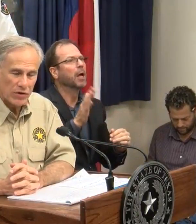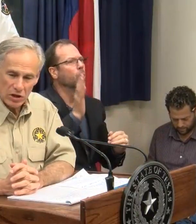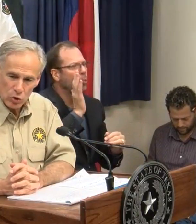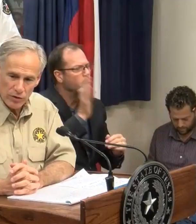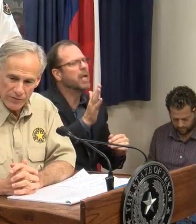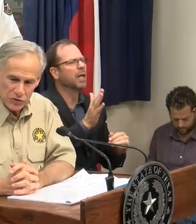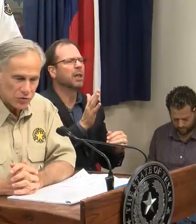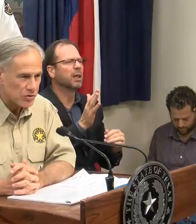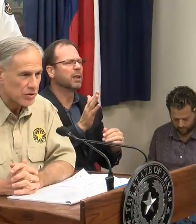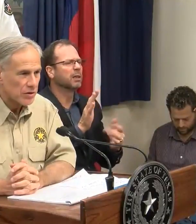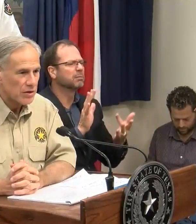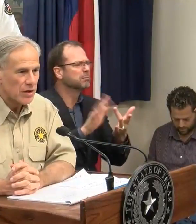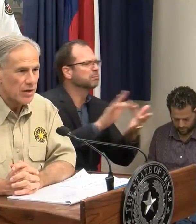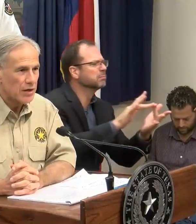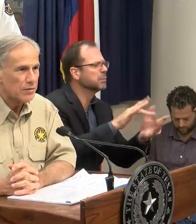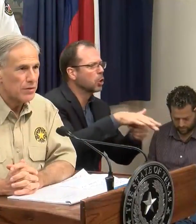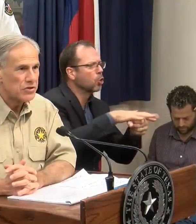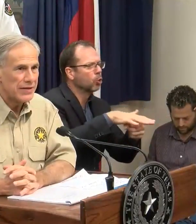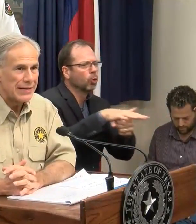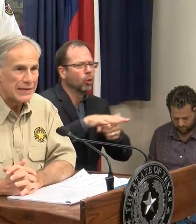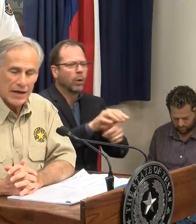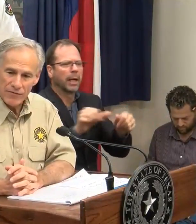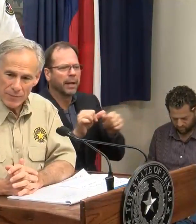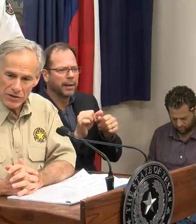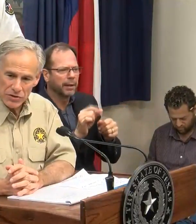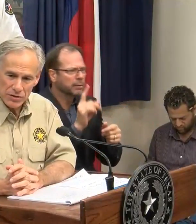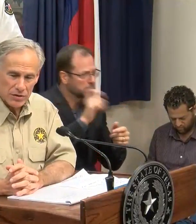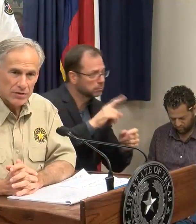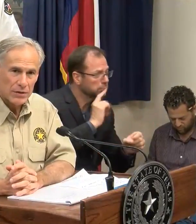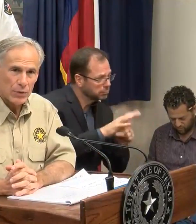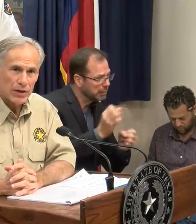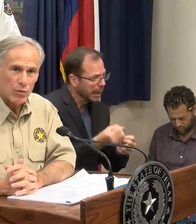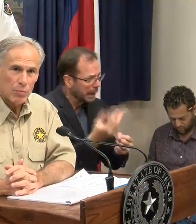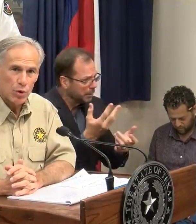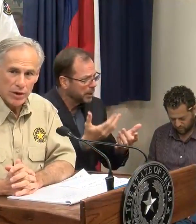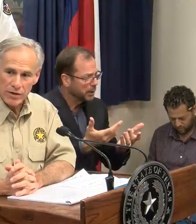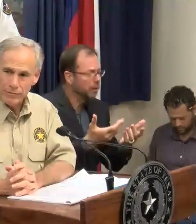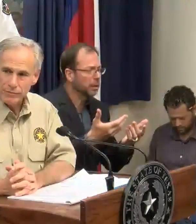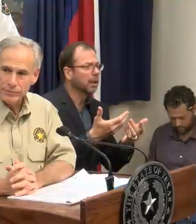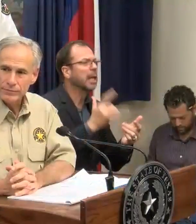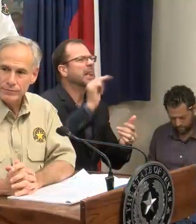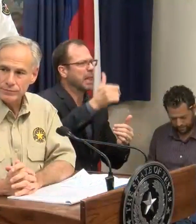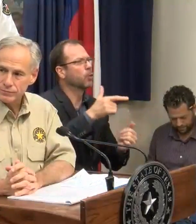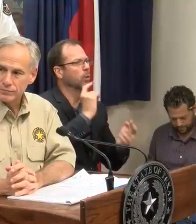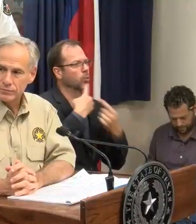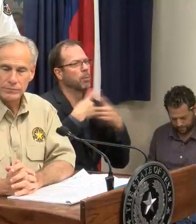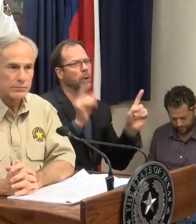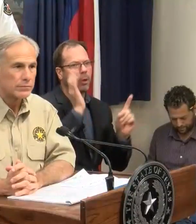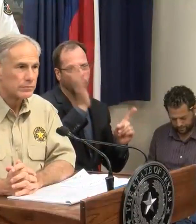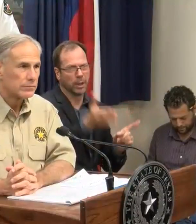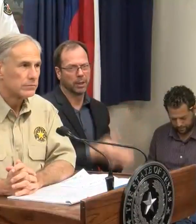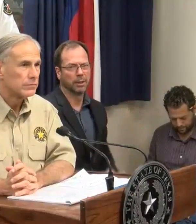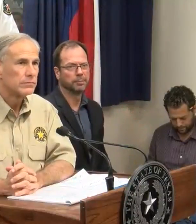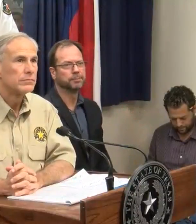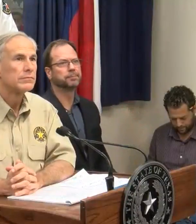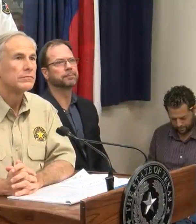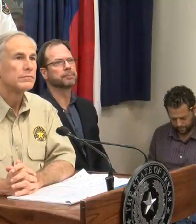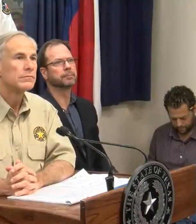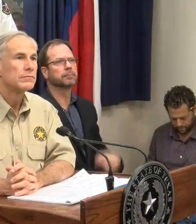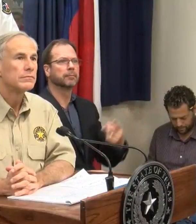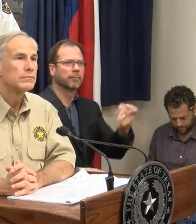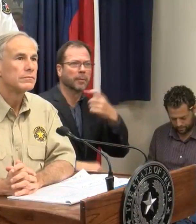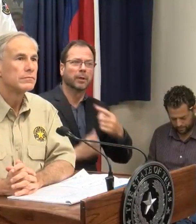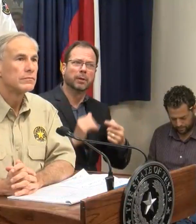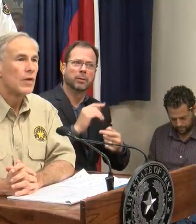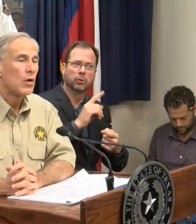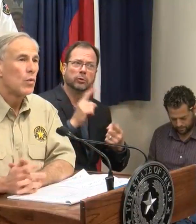working with local officials seeking confirmation that we can report later. Do you expect to report